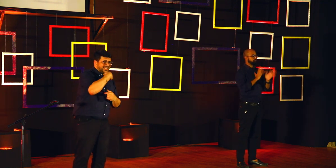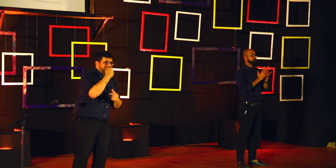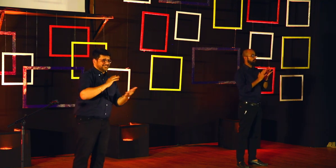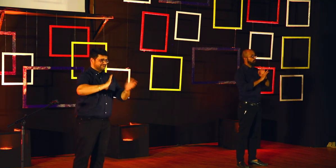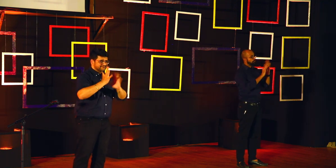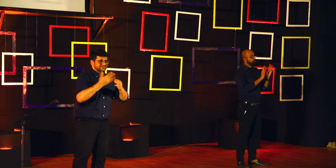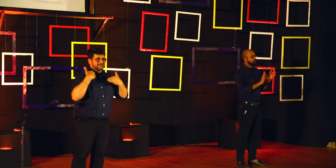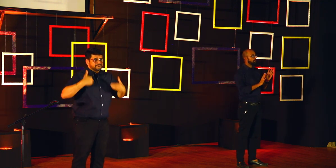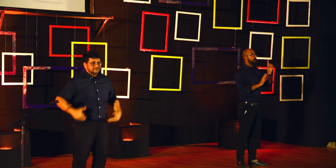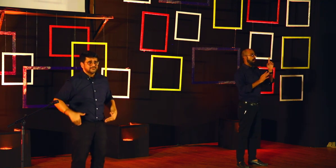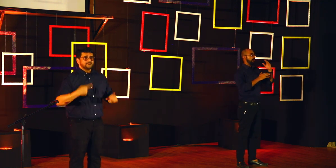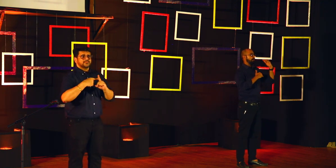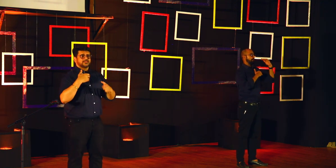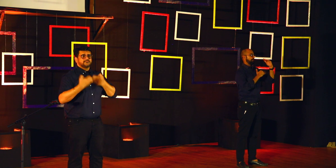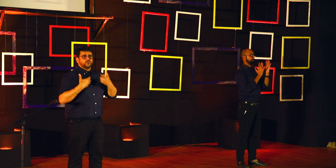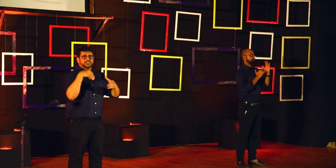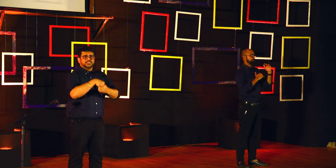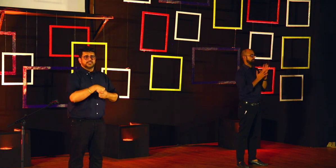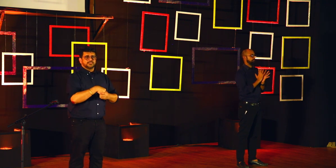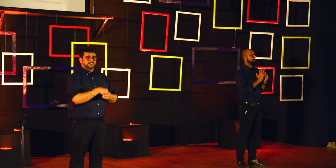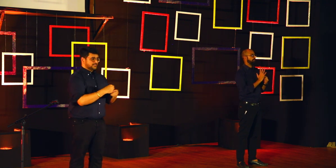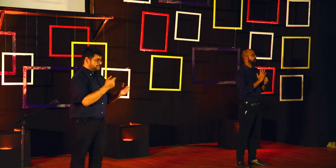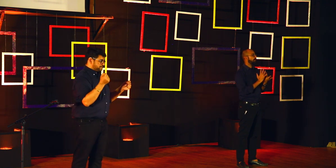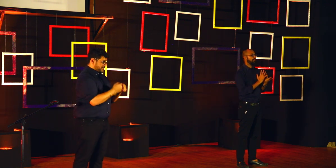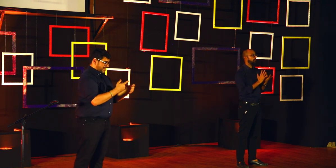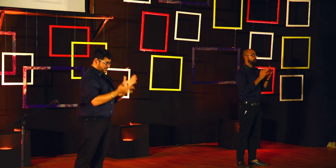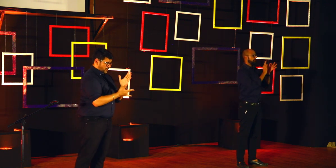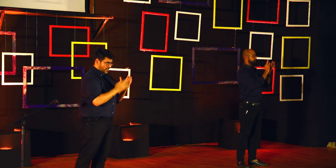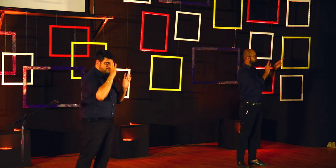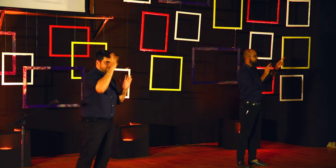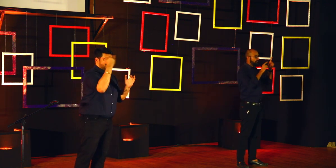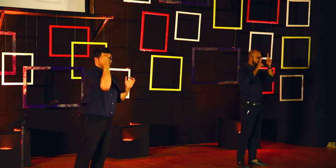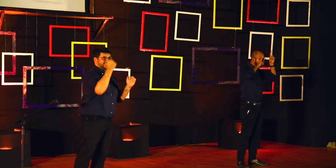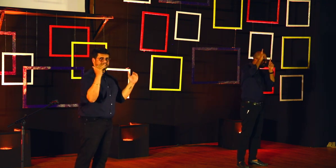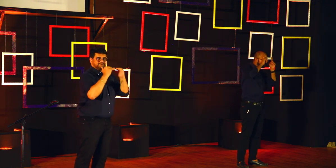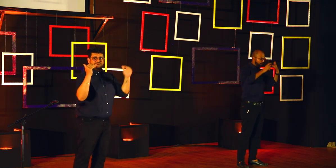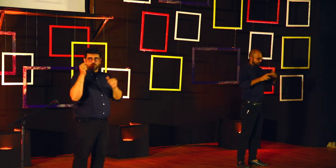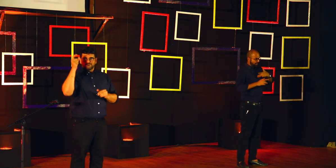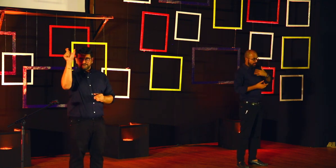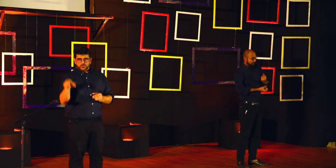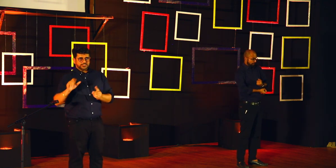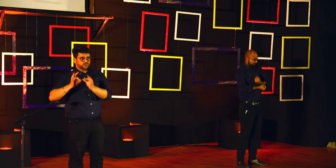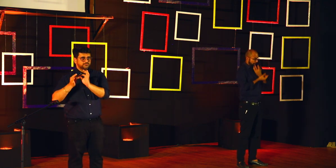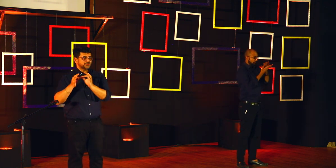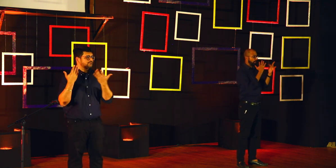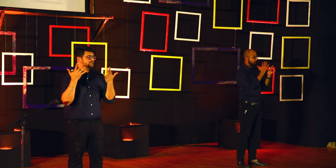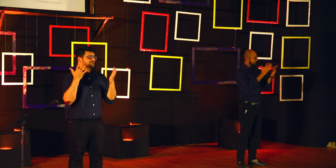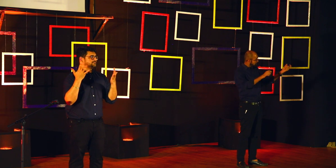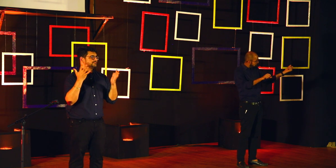Because sign language is a very, you know, the paralinguistic aspects, like the movements, the facial expressions, the body language,